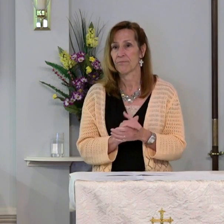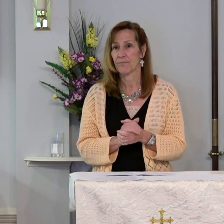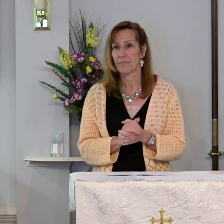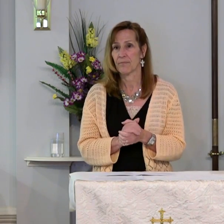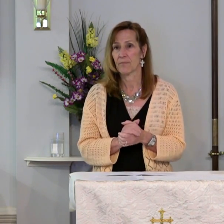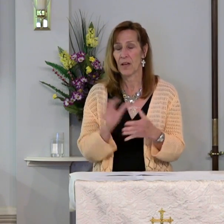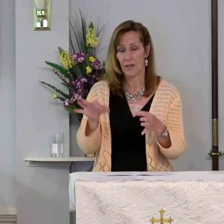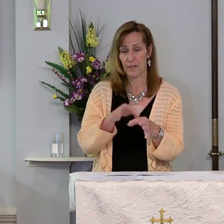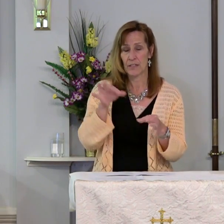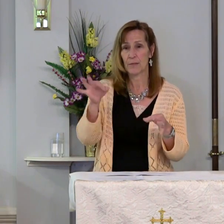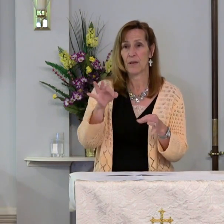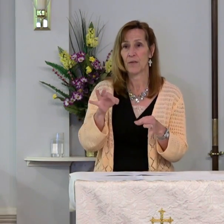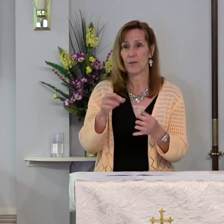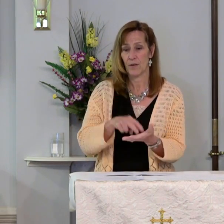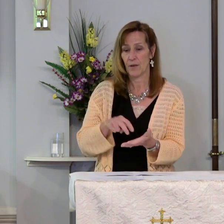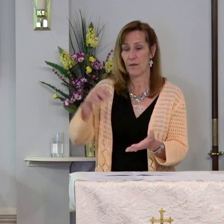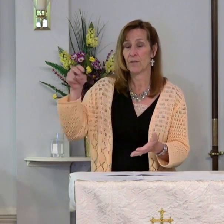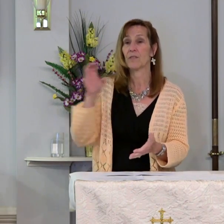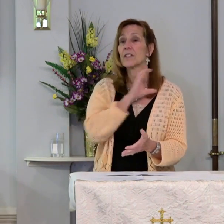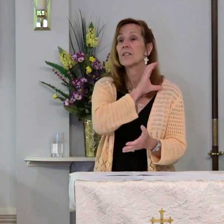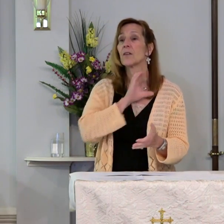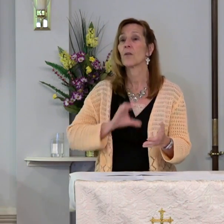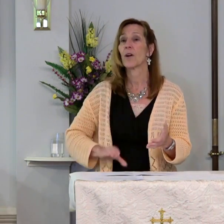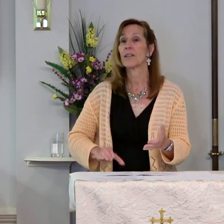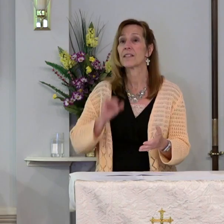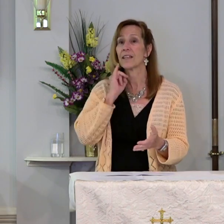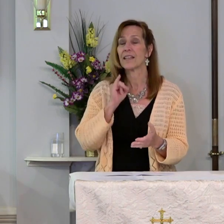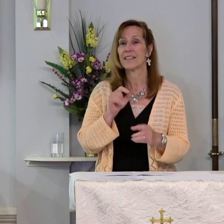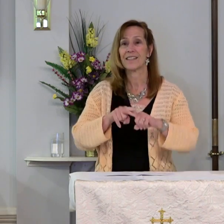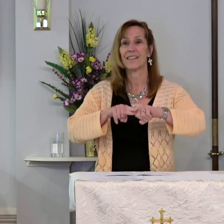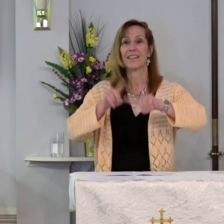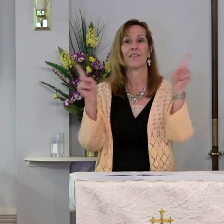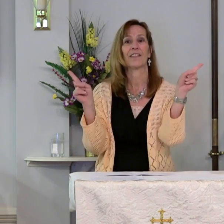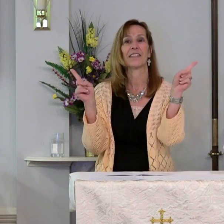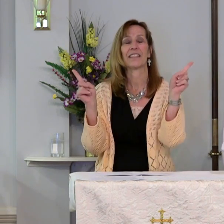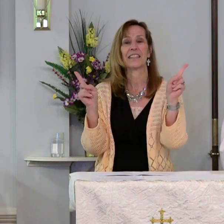The spirit of the risen Christ is the difference.